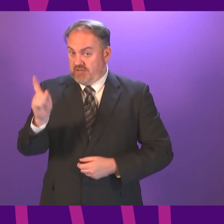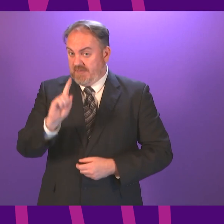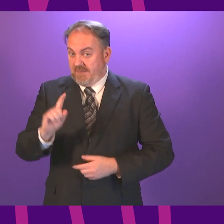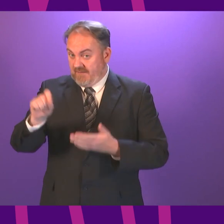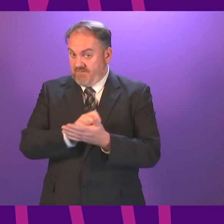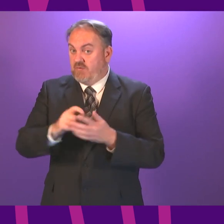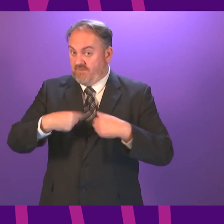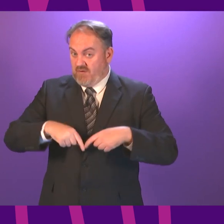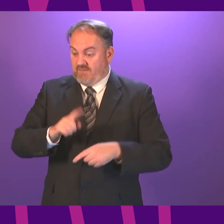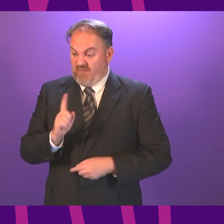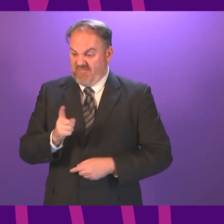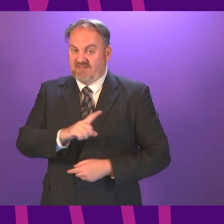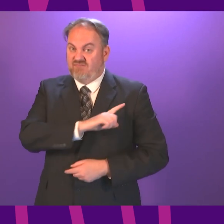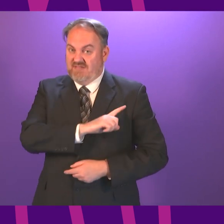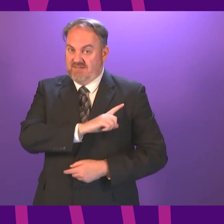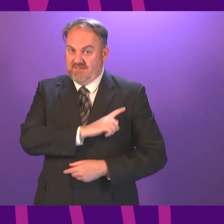Emma Harper